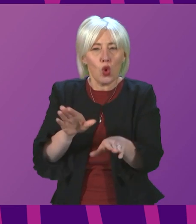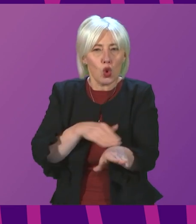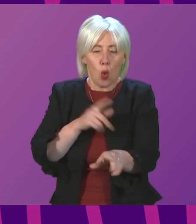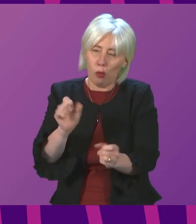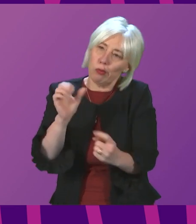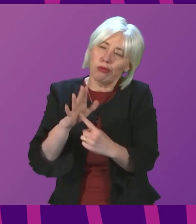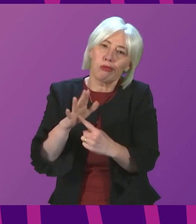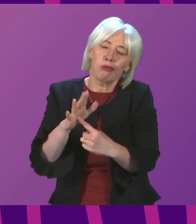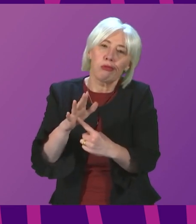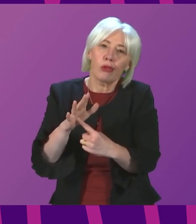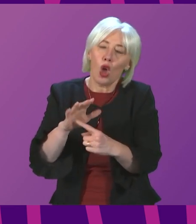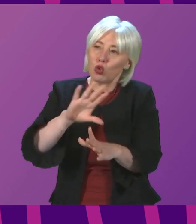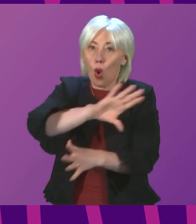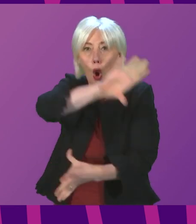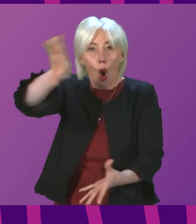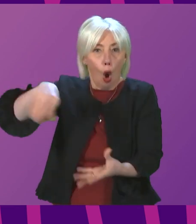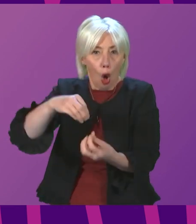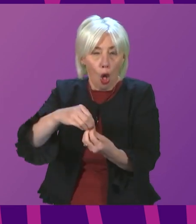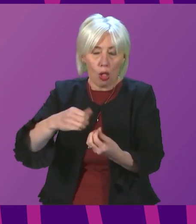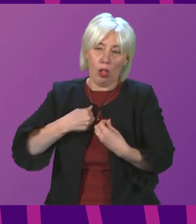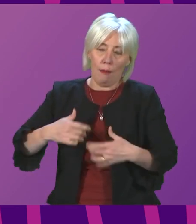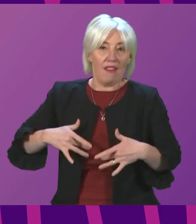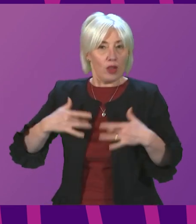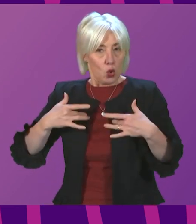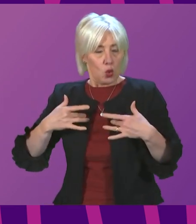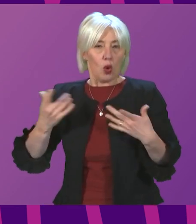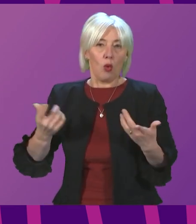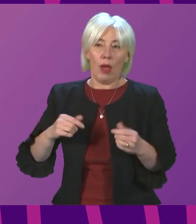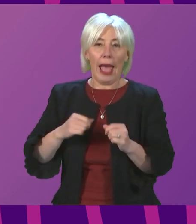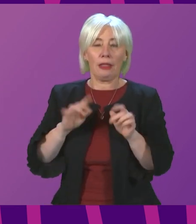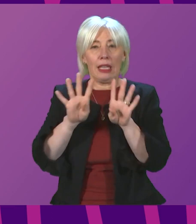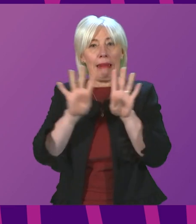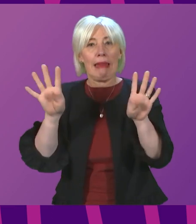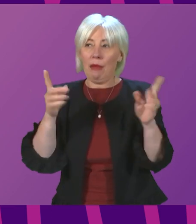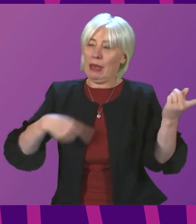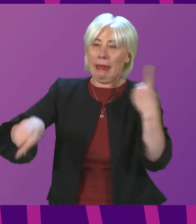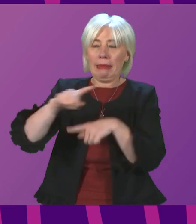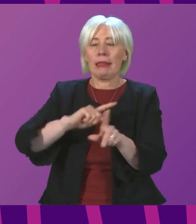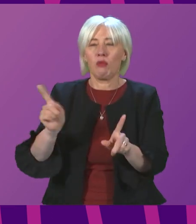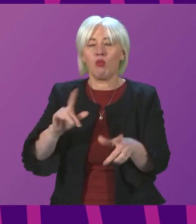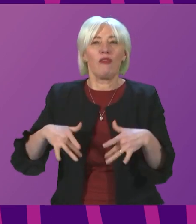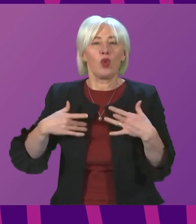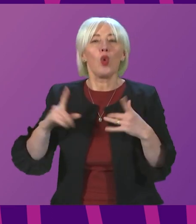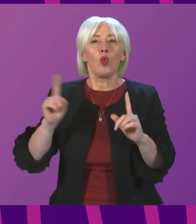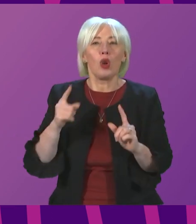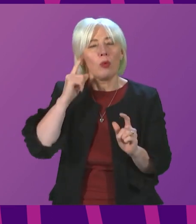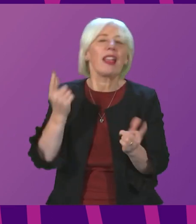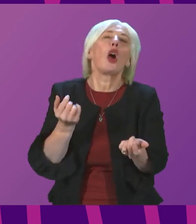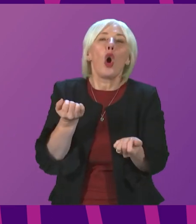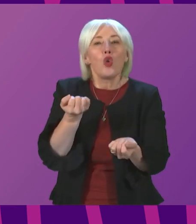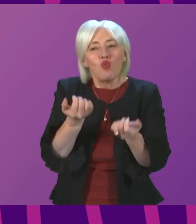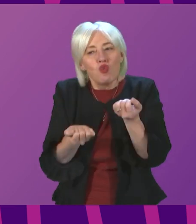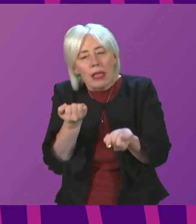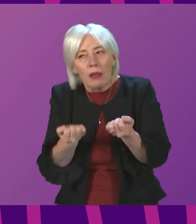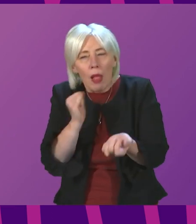The conclusion of all of this in my view and in the view of Cabinet is as follows. It is reasonable and right